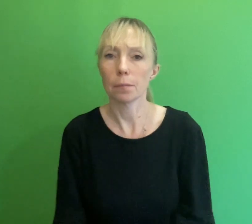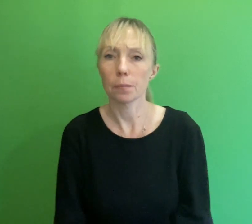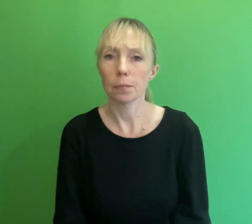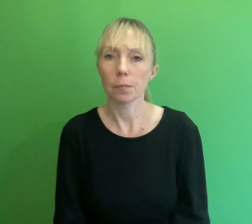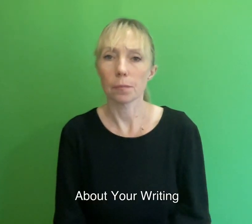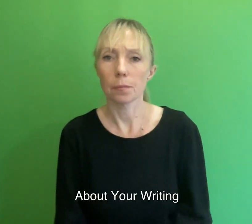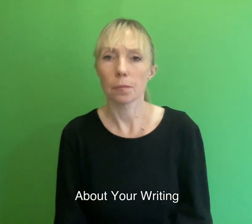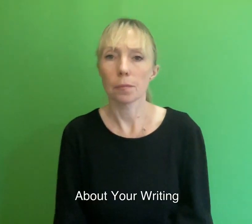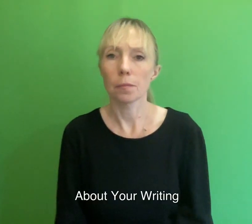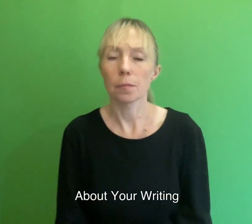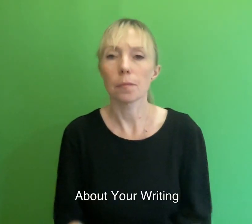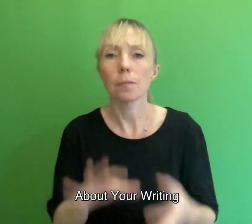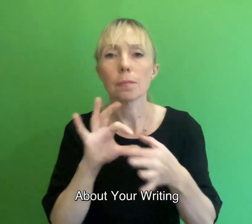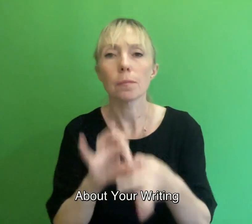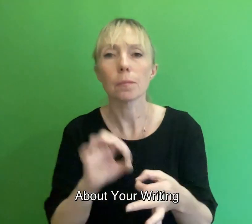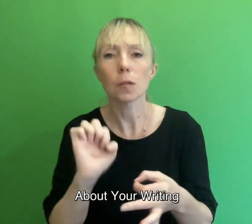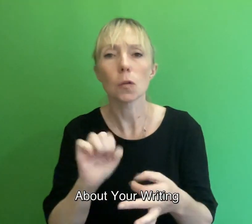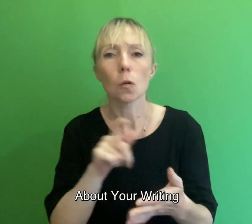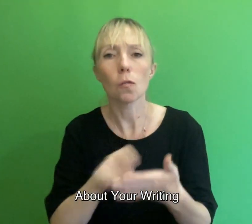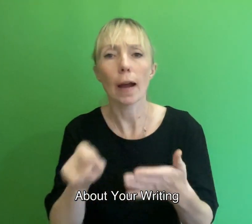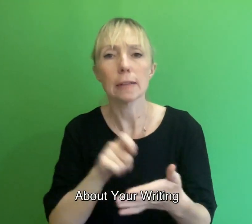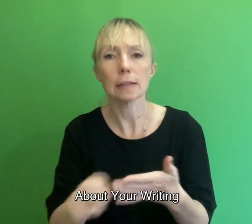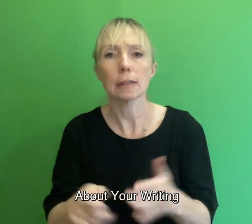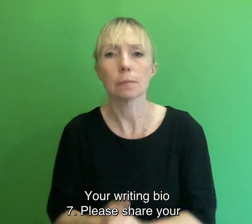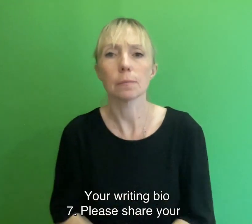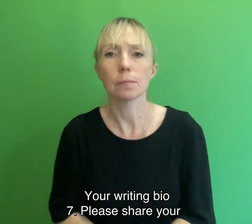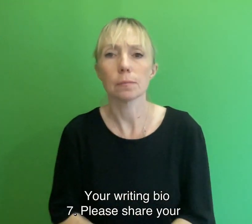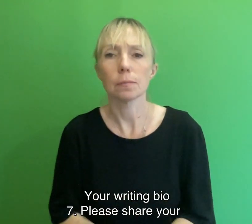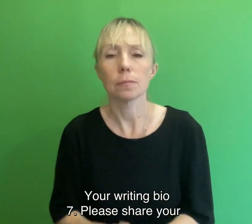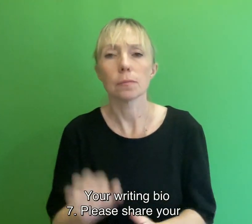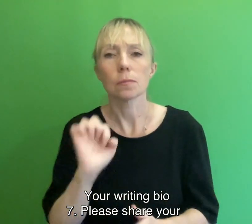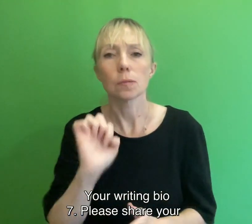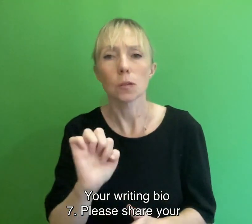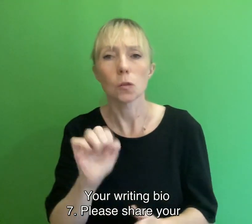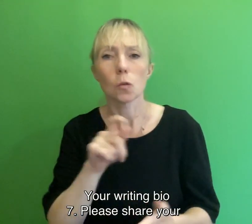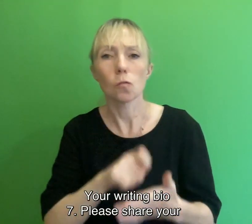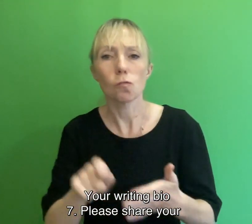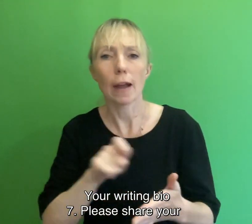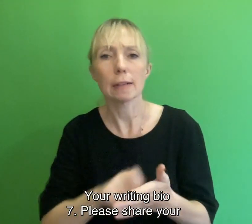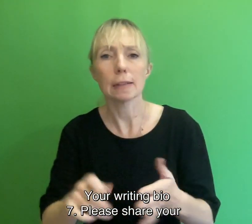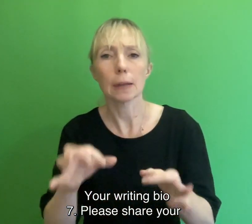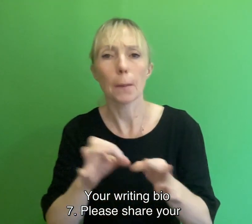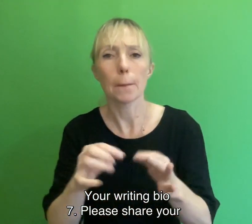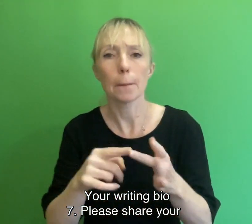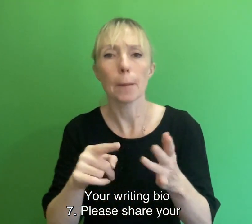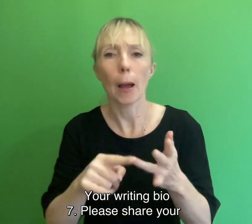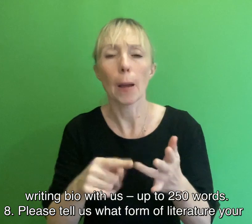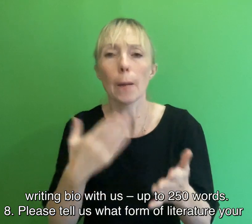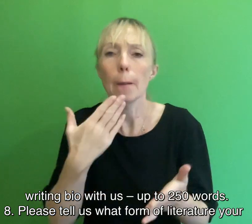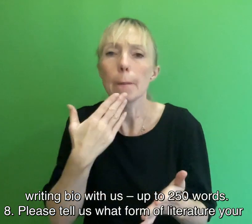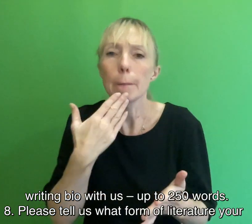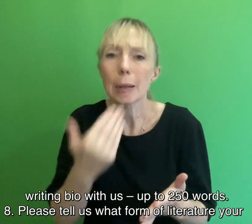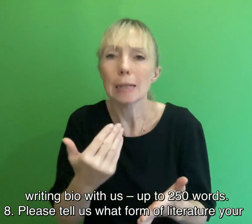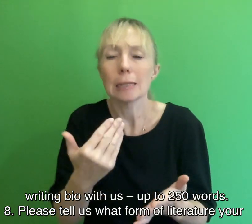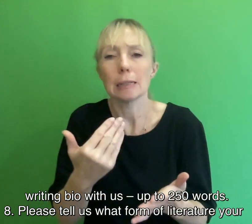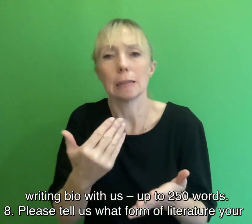About your writing Your writing bio Please share your writing bio with us.